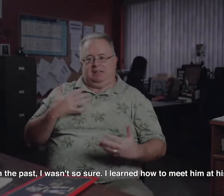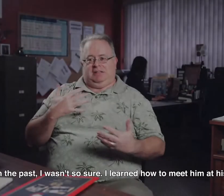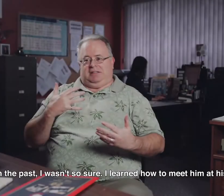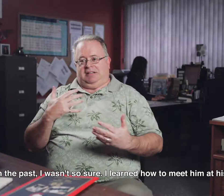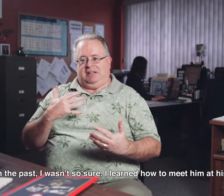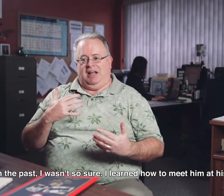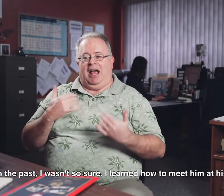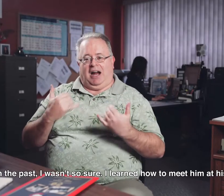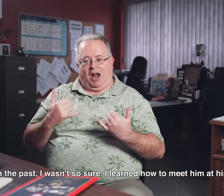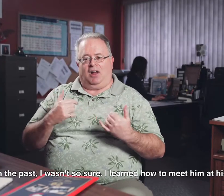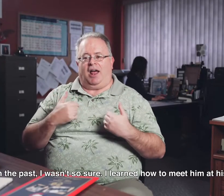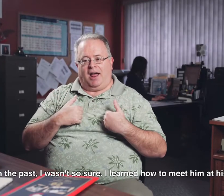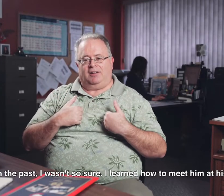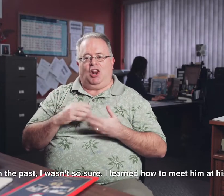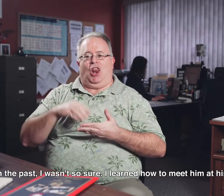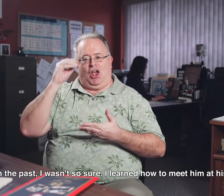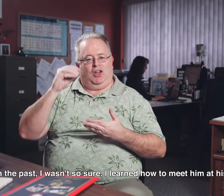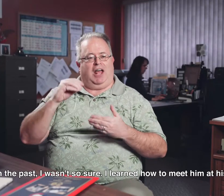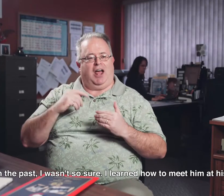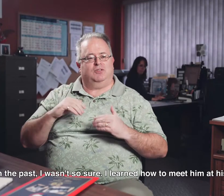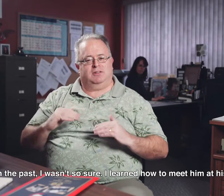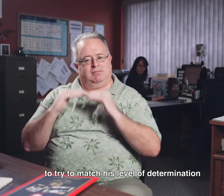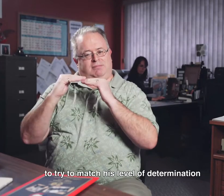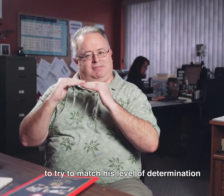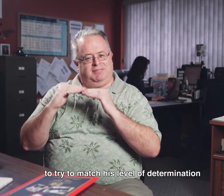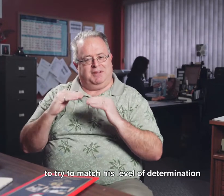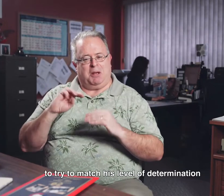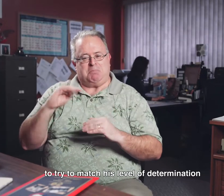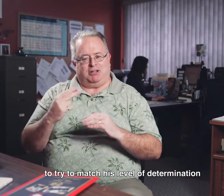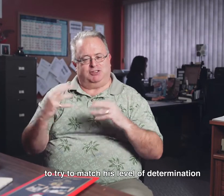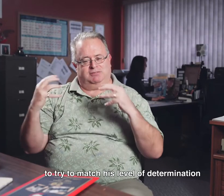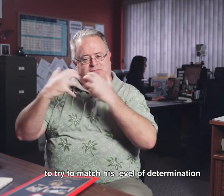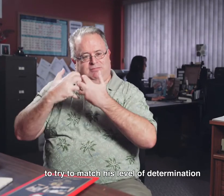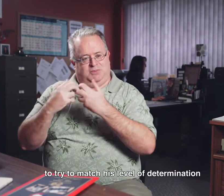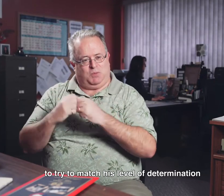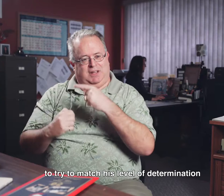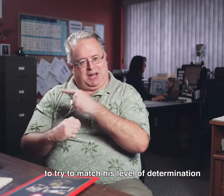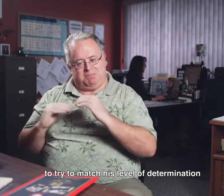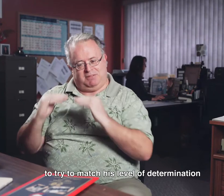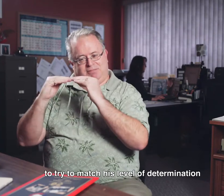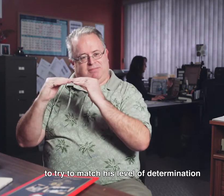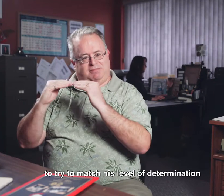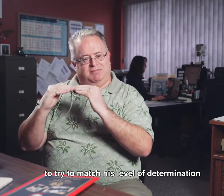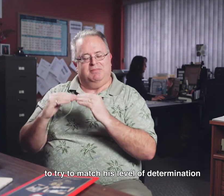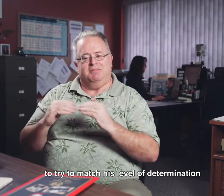I, back in the day, I wasn't so sure, and I learned how to meet him at his level, try to match his level